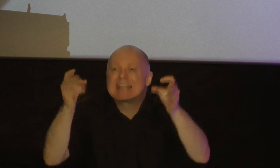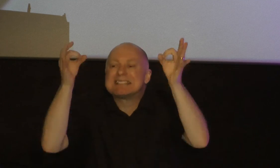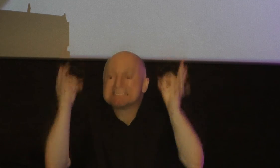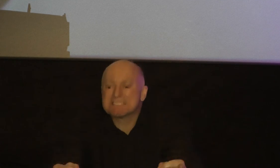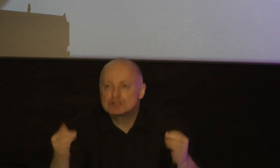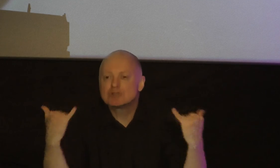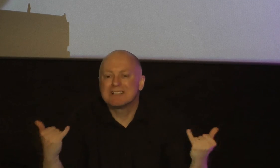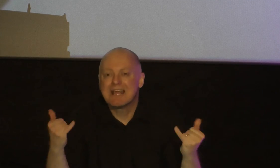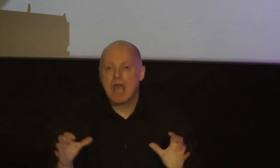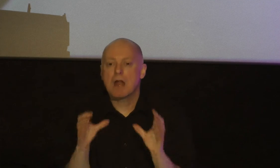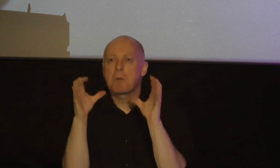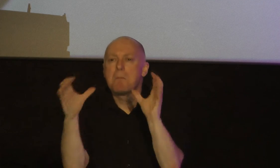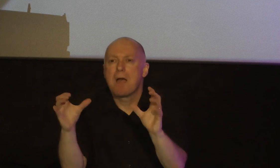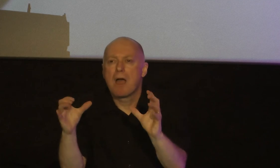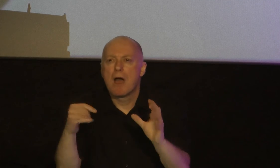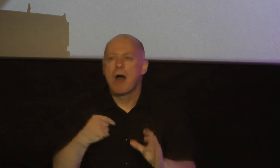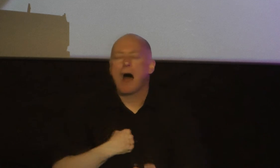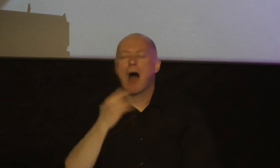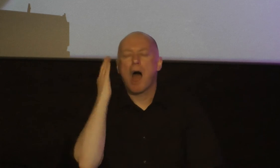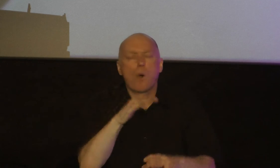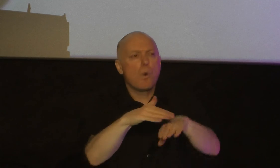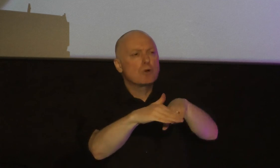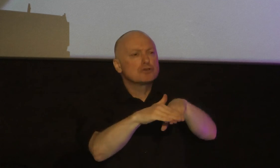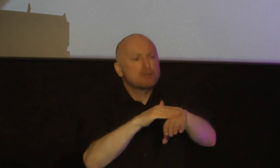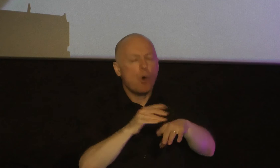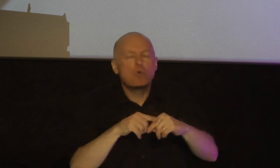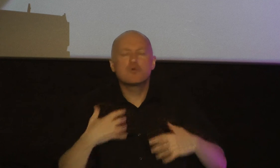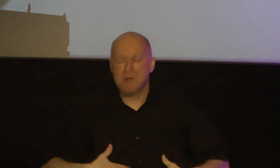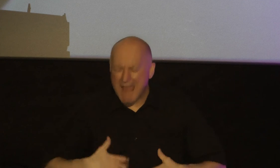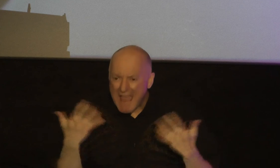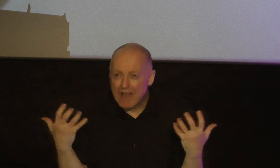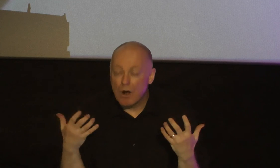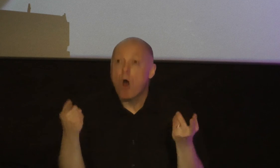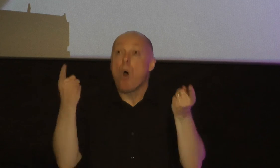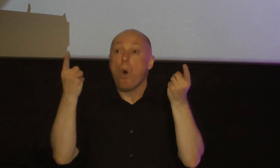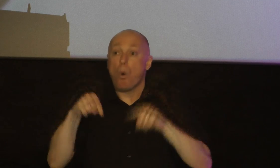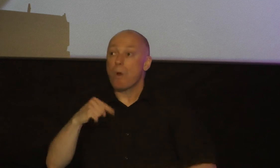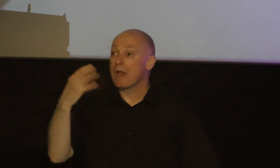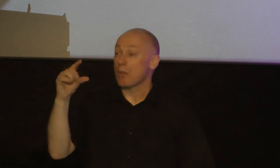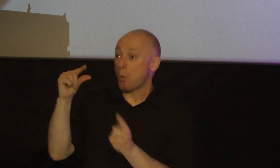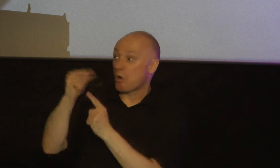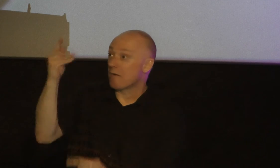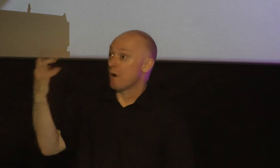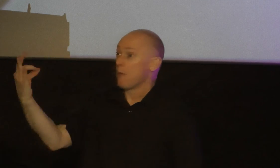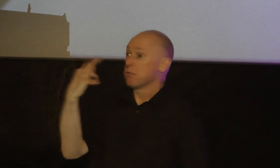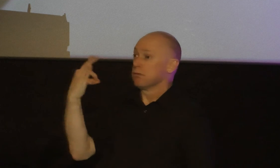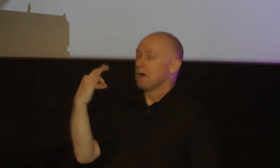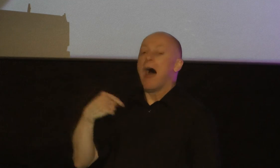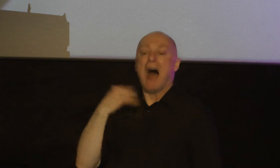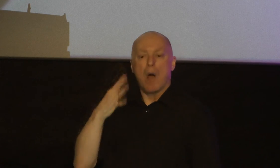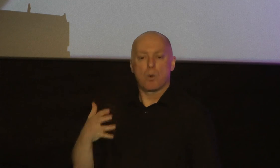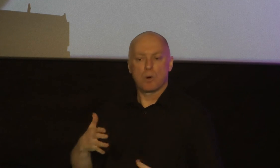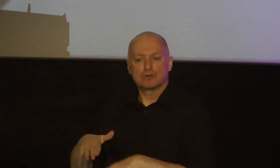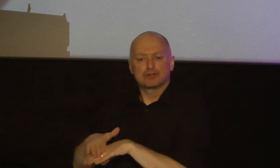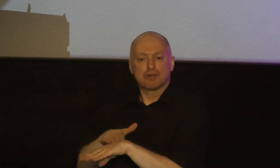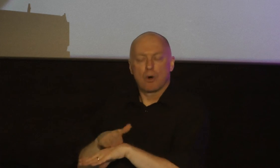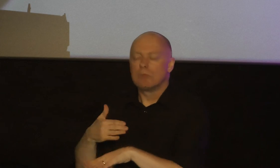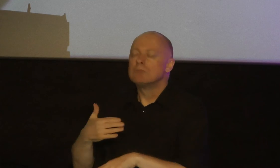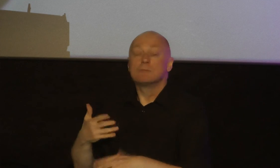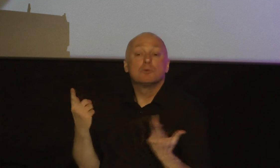today I will be slow to anger when I'm convicted by God's word I want to submit myself to